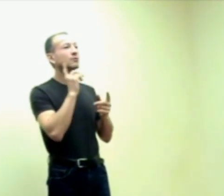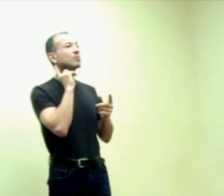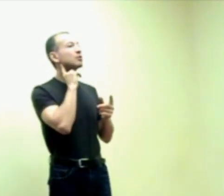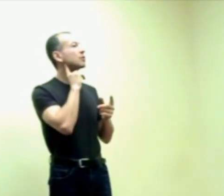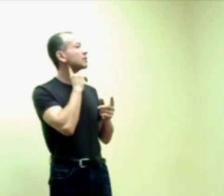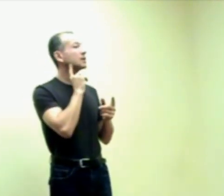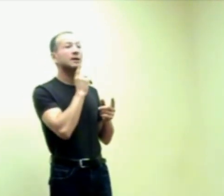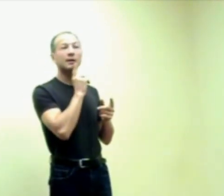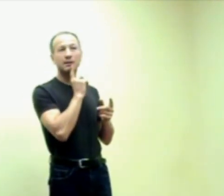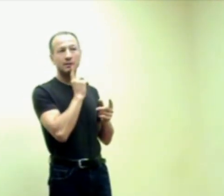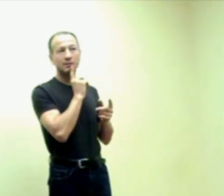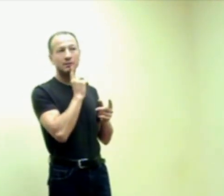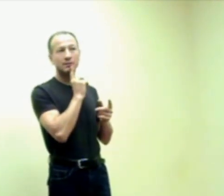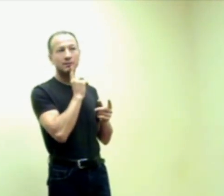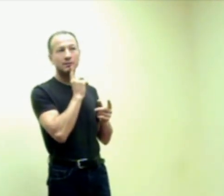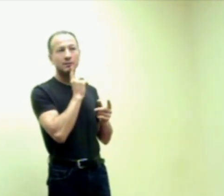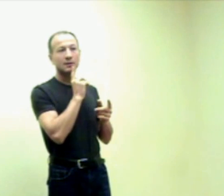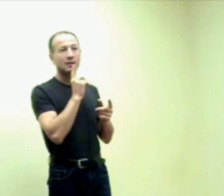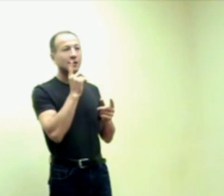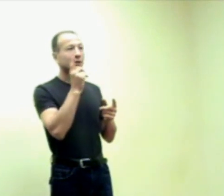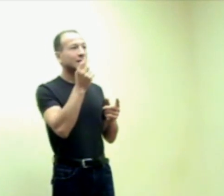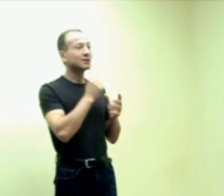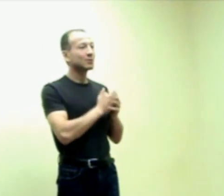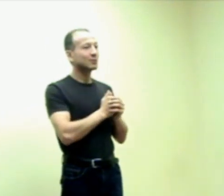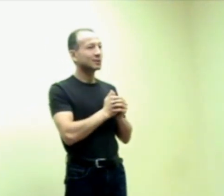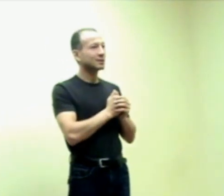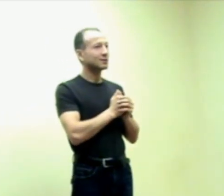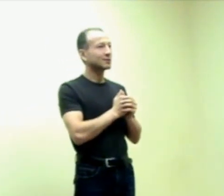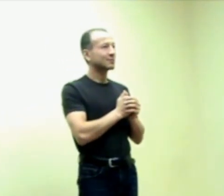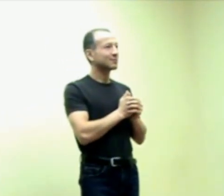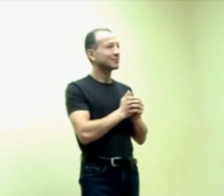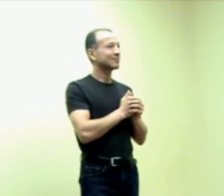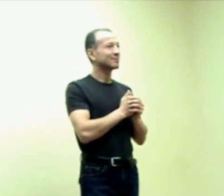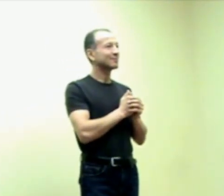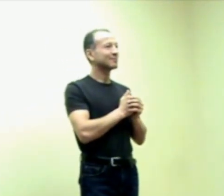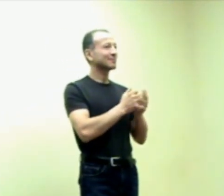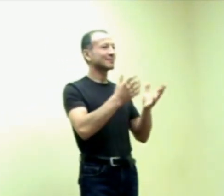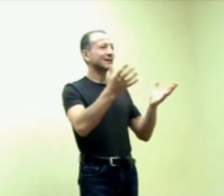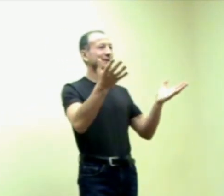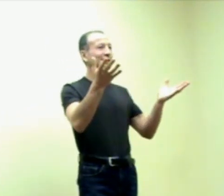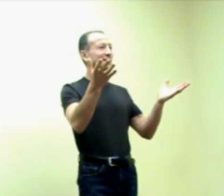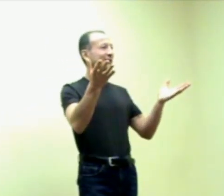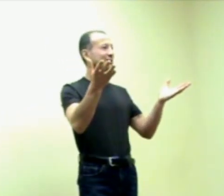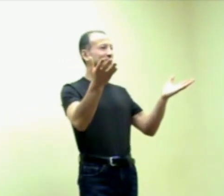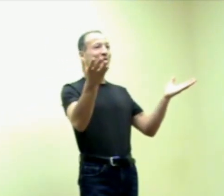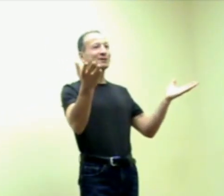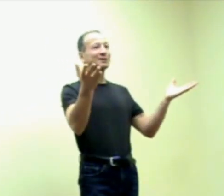from turning the head. The next milk whiskey is done. Come on, ladies, you know all this.